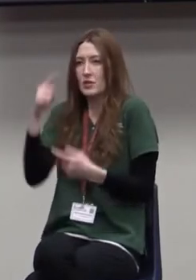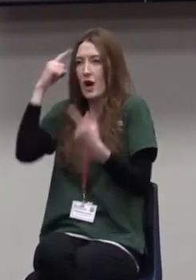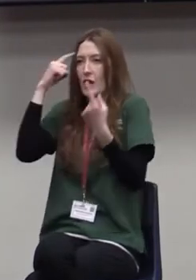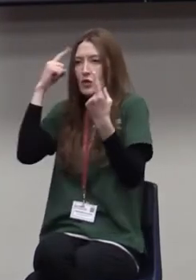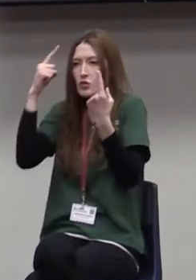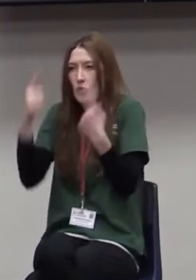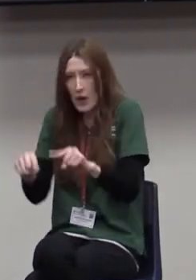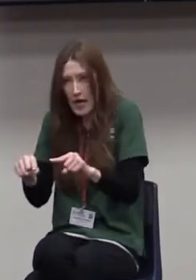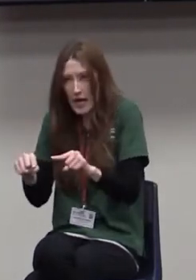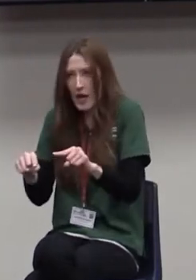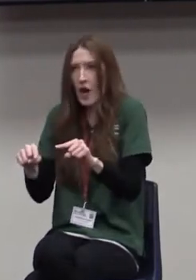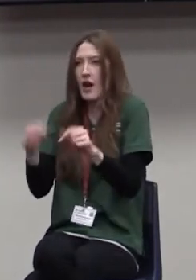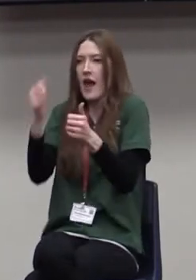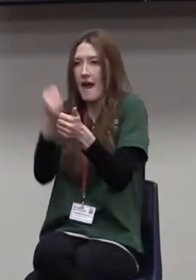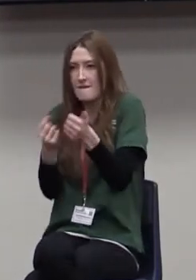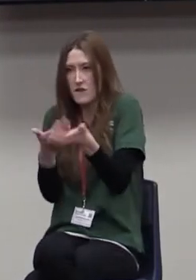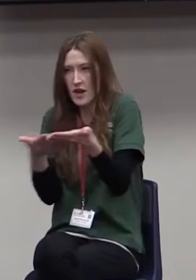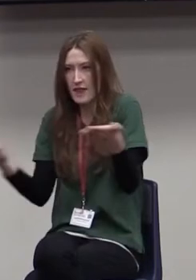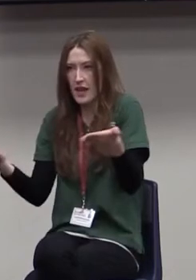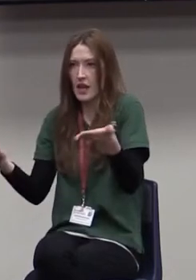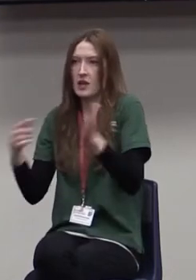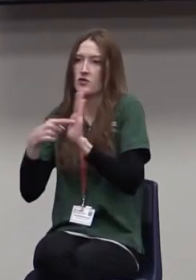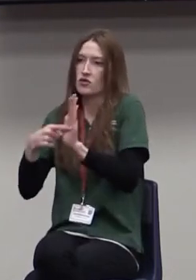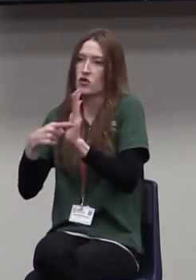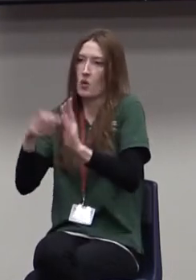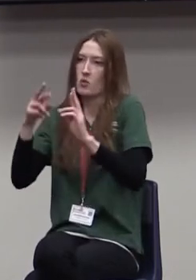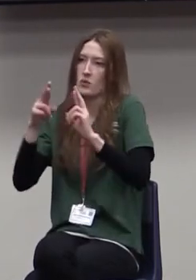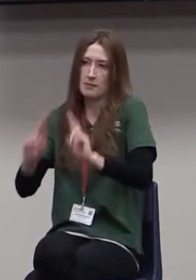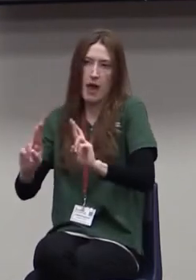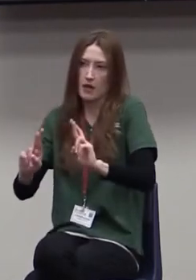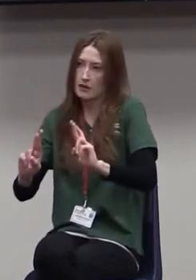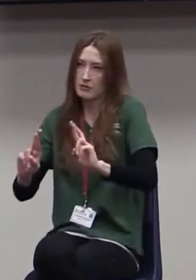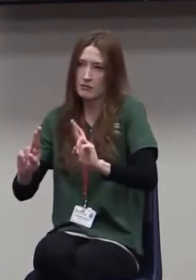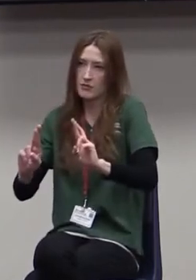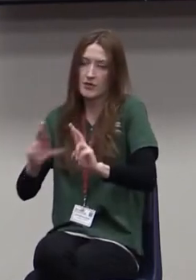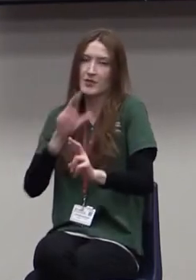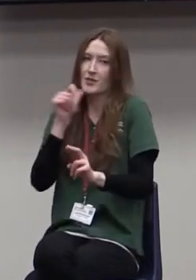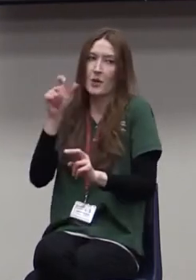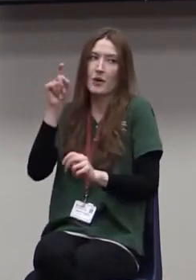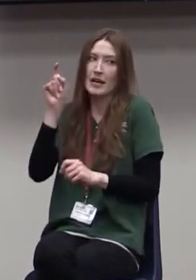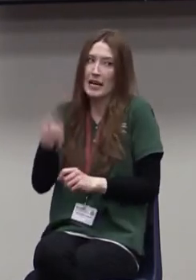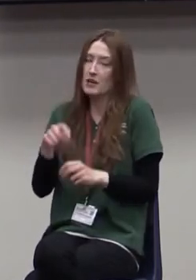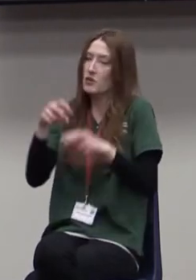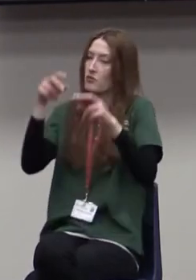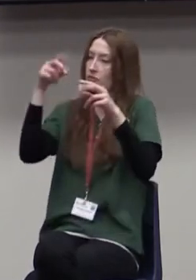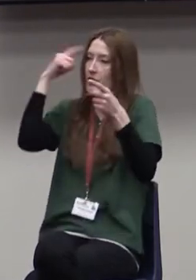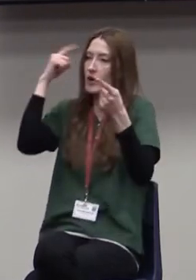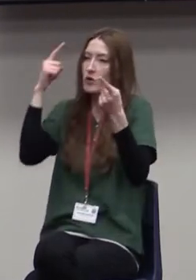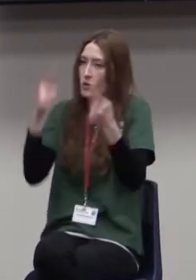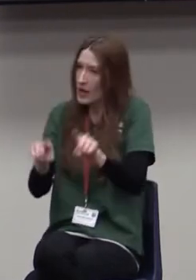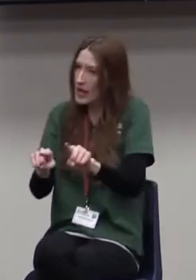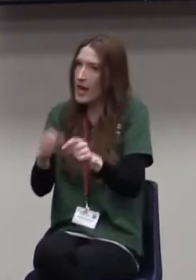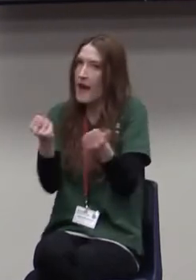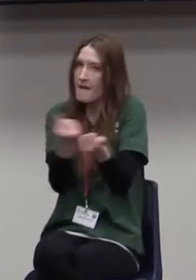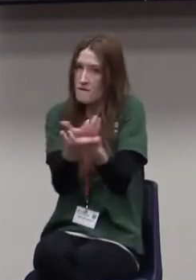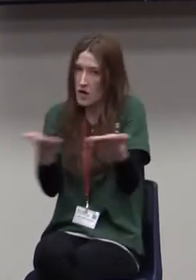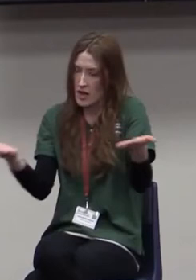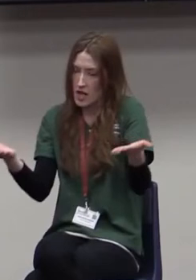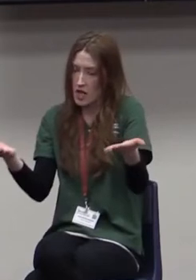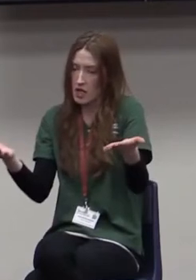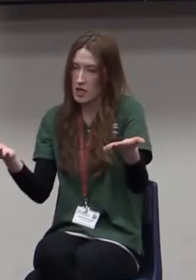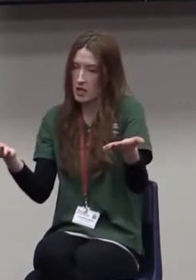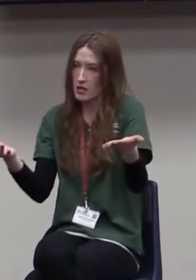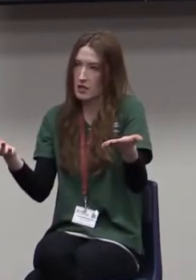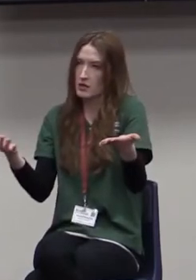It took me 50 years. It took an event in my life to get me to realize that you don't have to agree